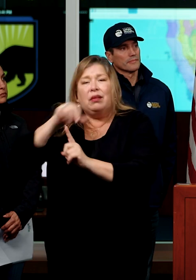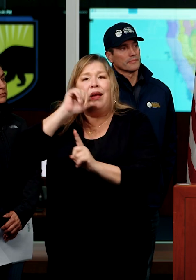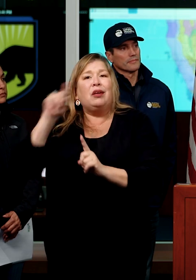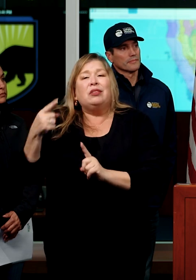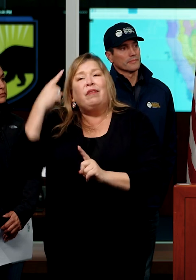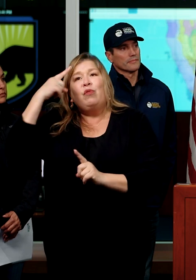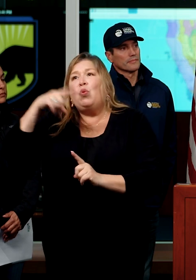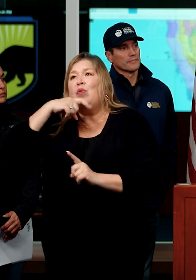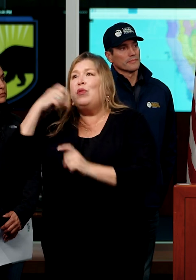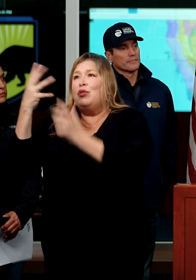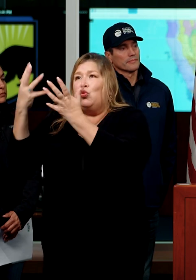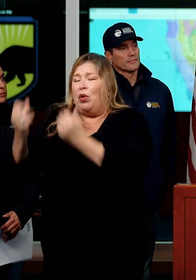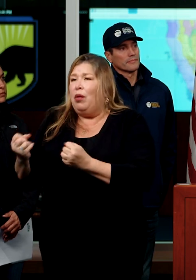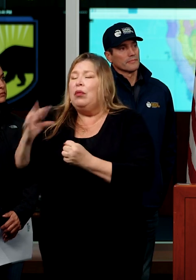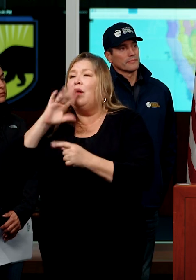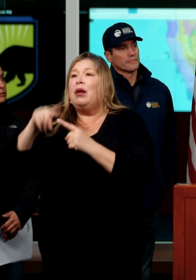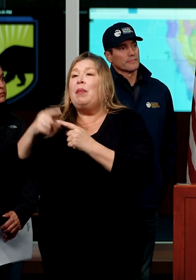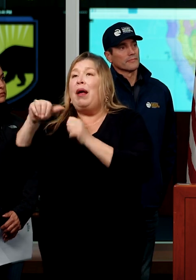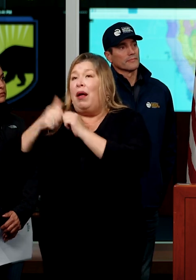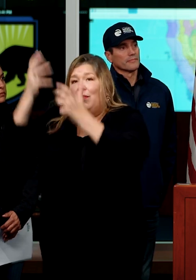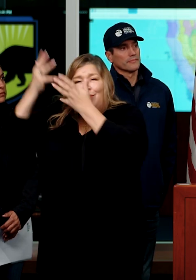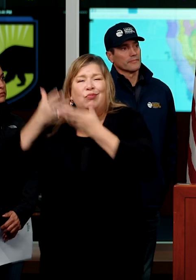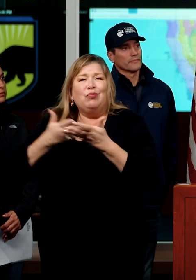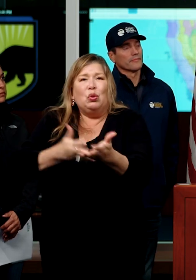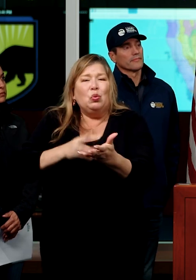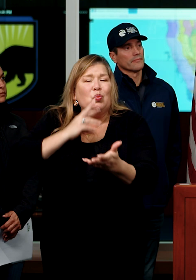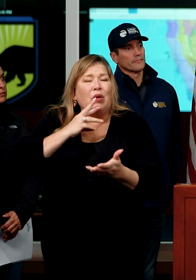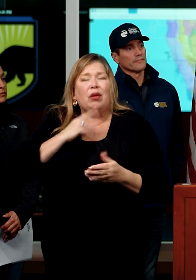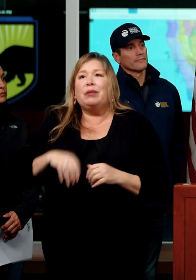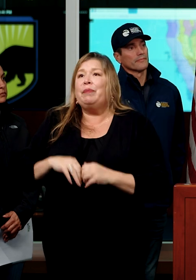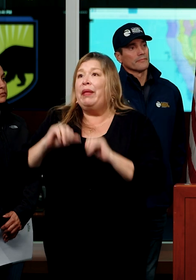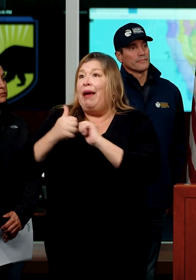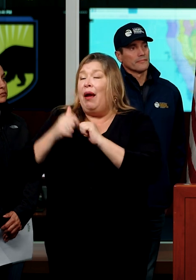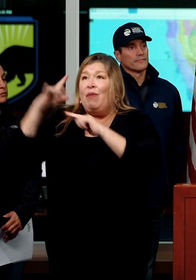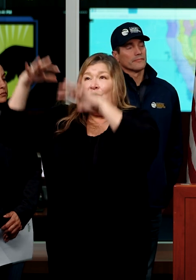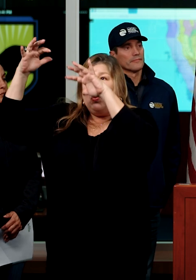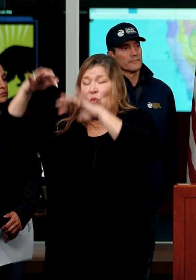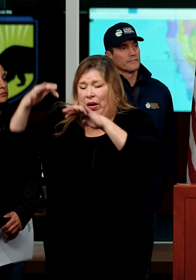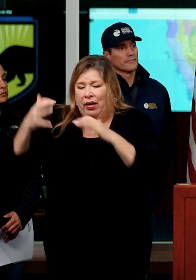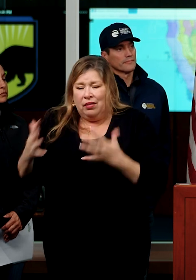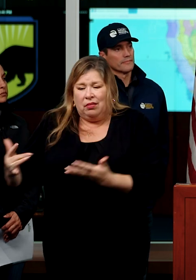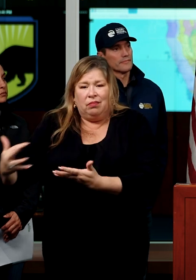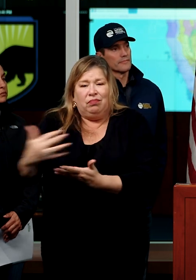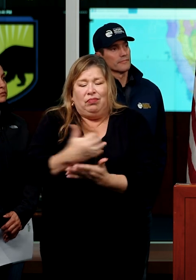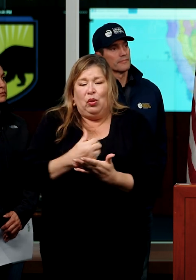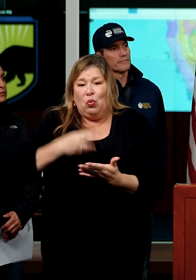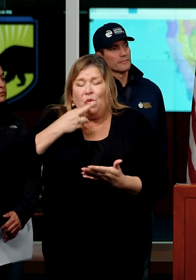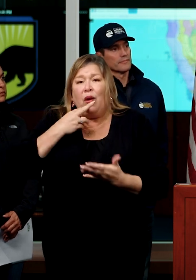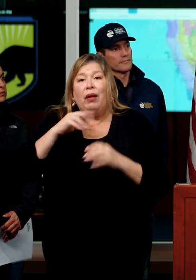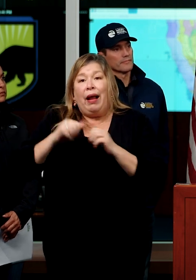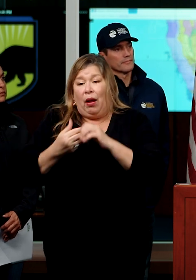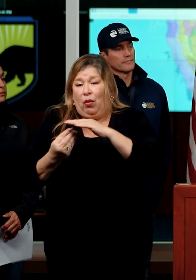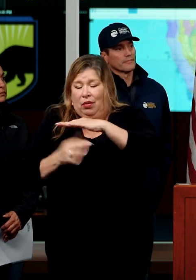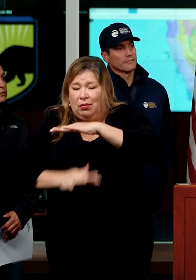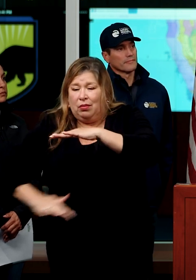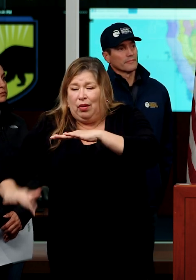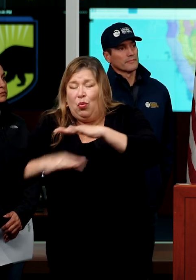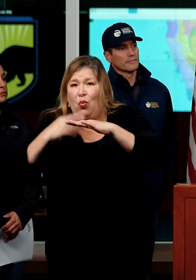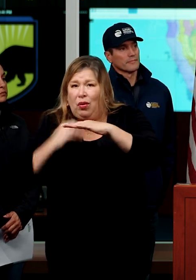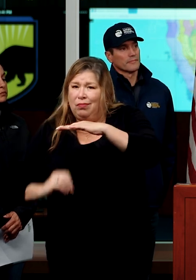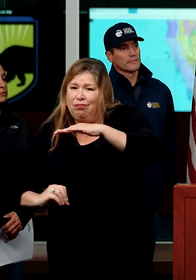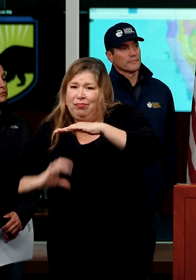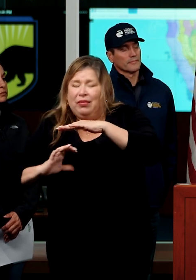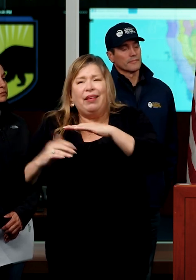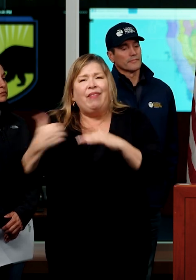to conveyance. It's specific to strategies on stormwater capture and groundwater replenishment. It's specific to